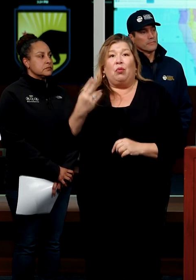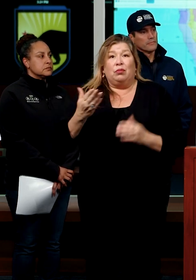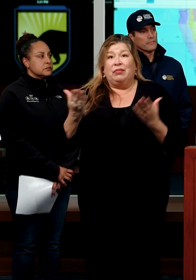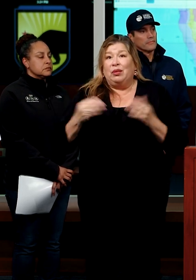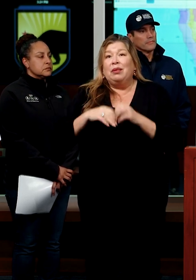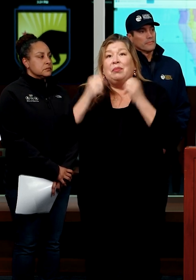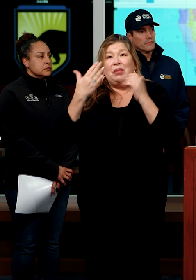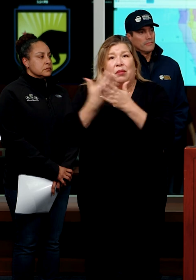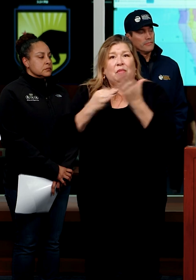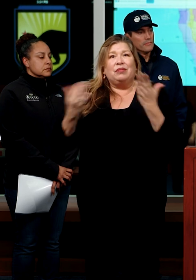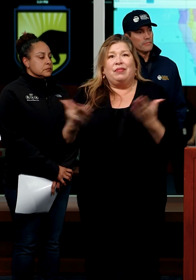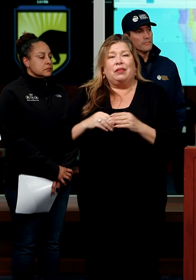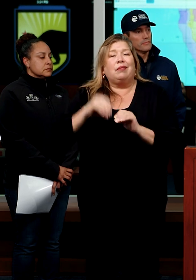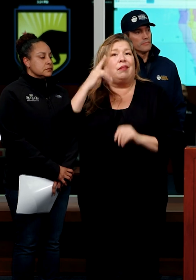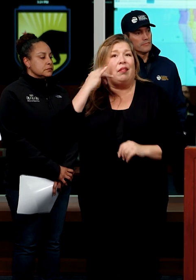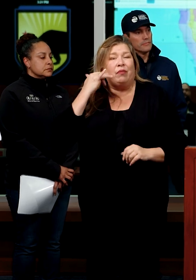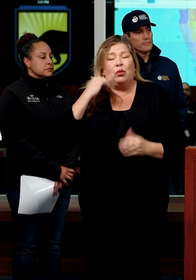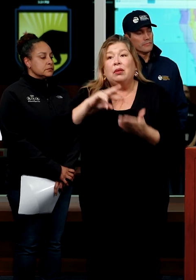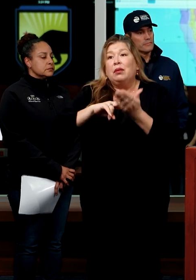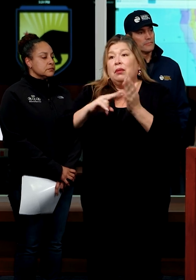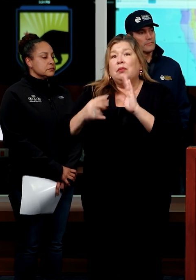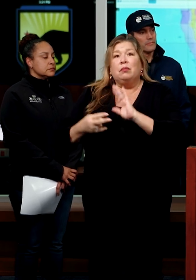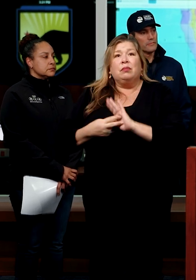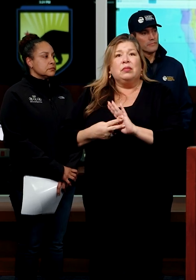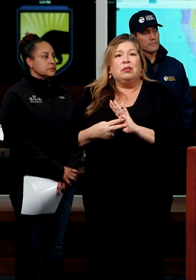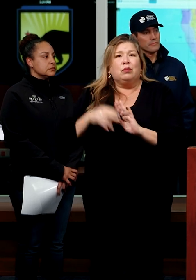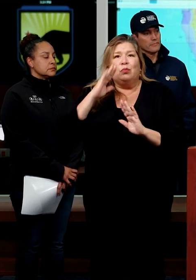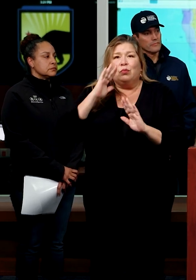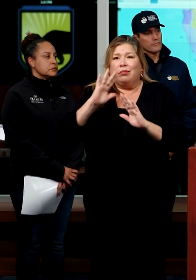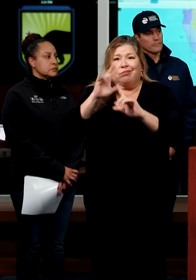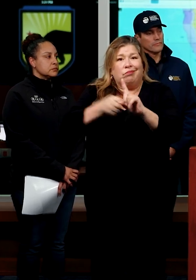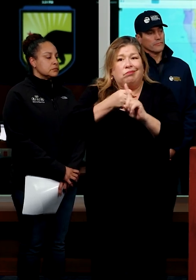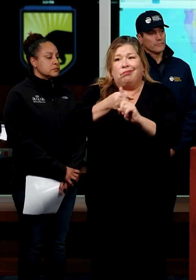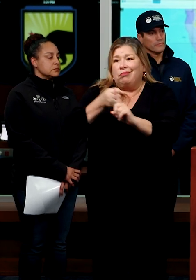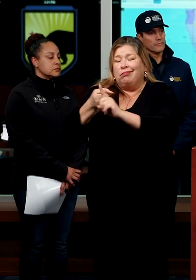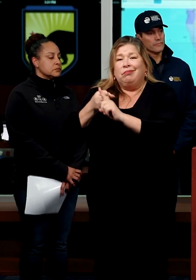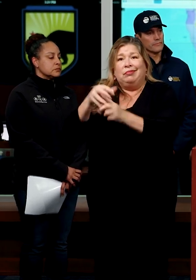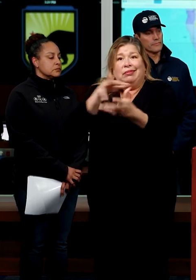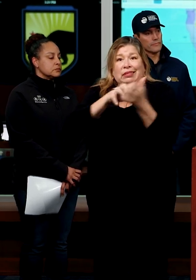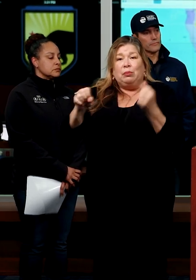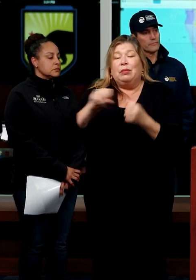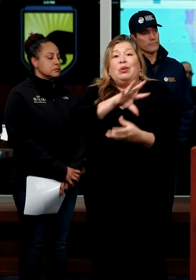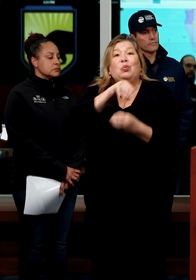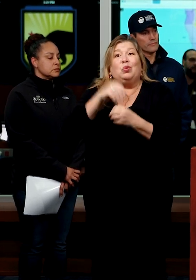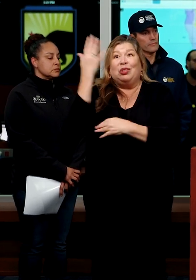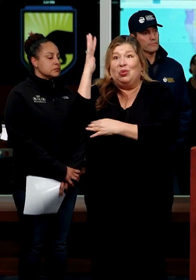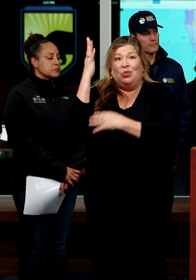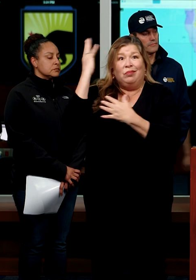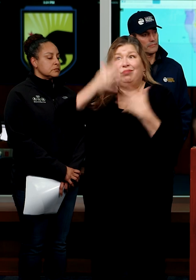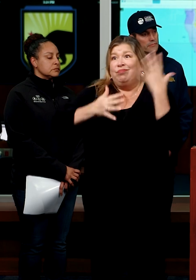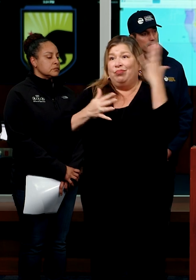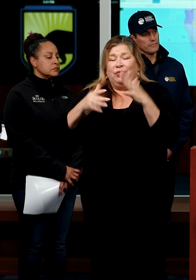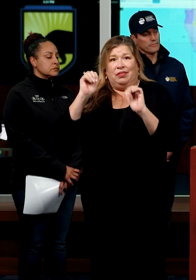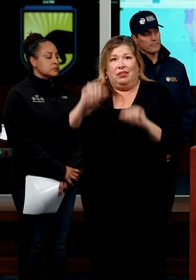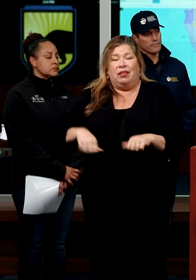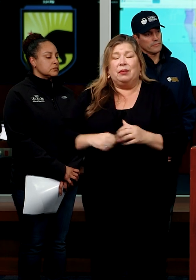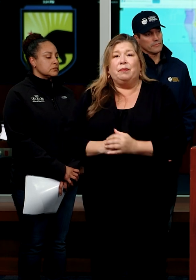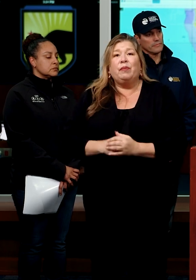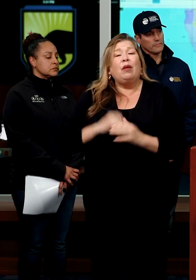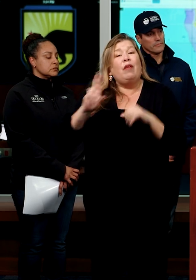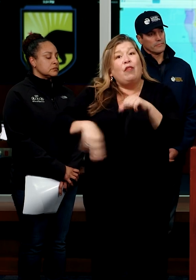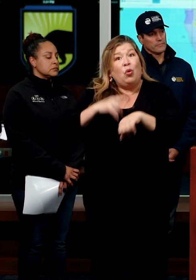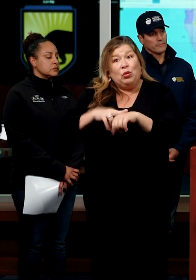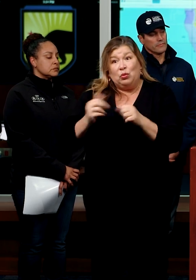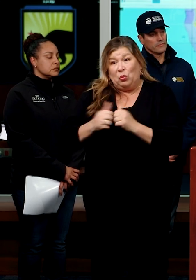state which will bring damage to areas including tree damage. Of course one of the biggest impacts with this